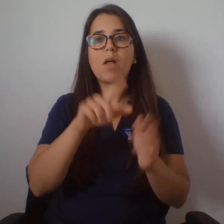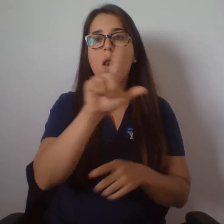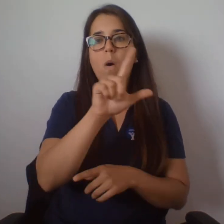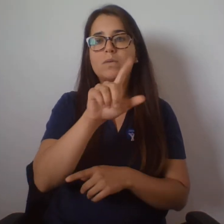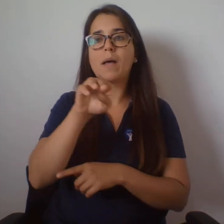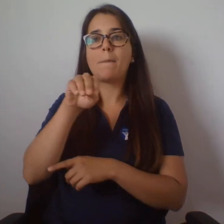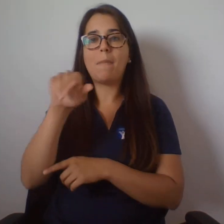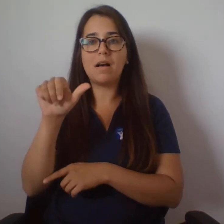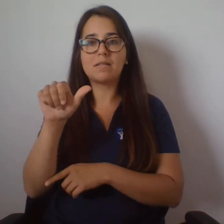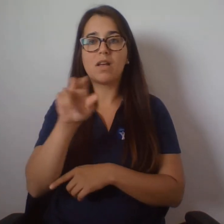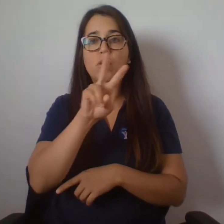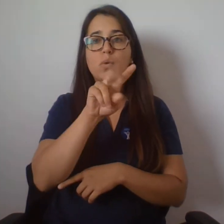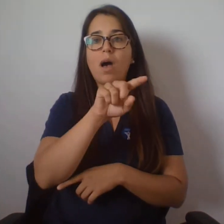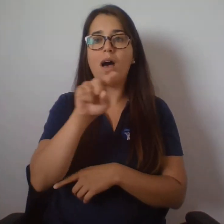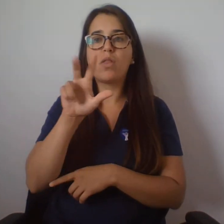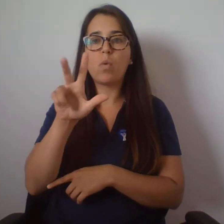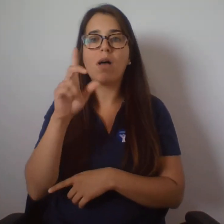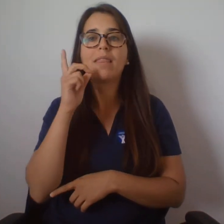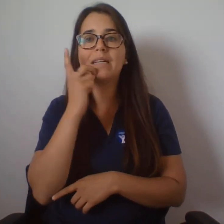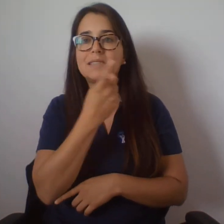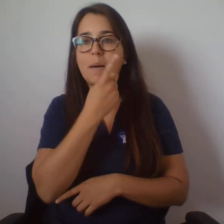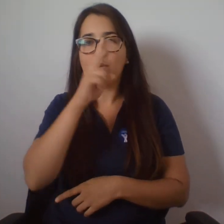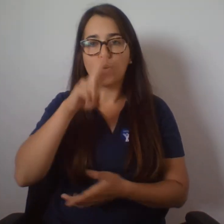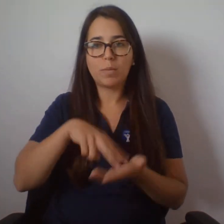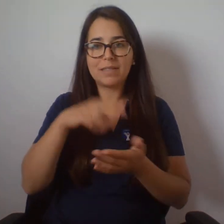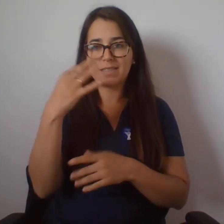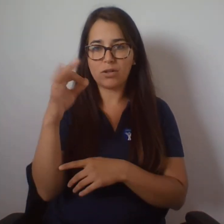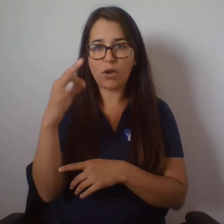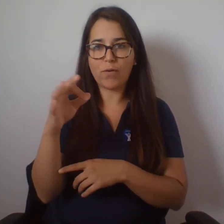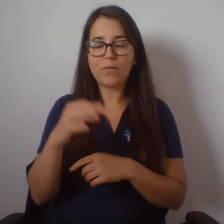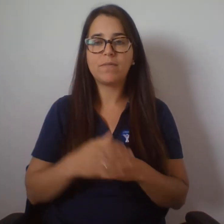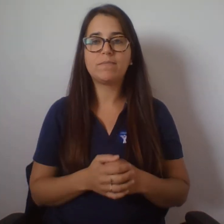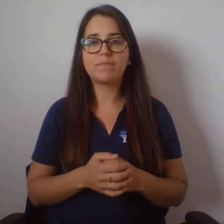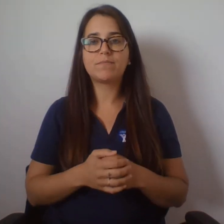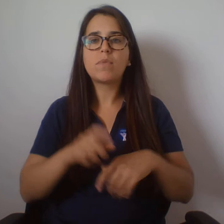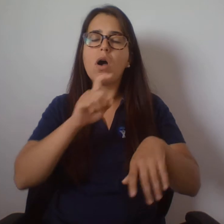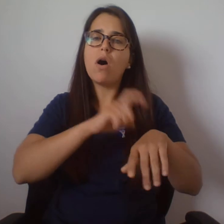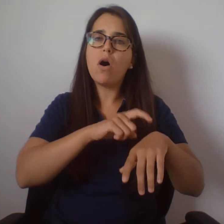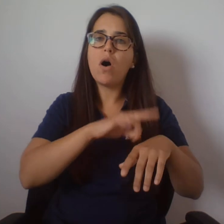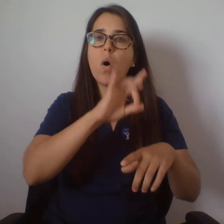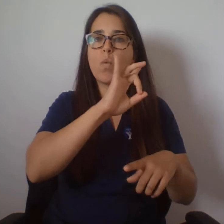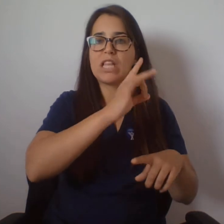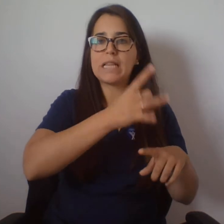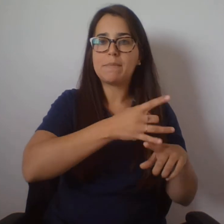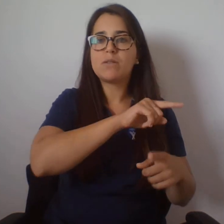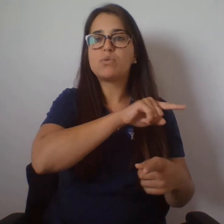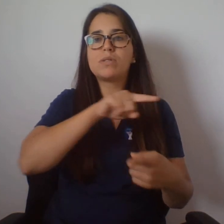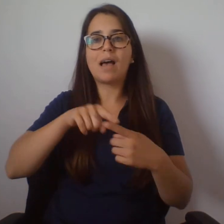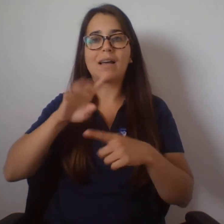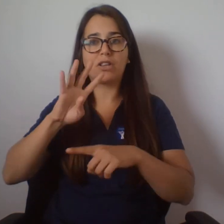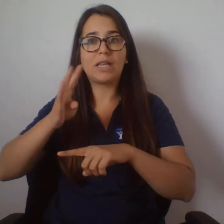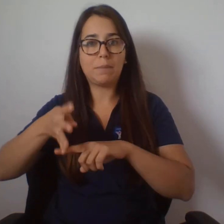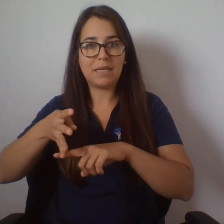... ... ... ... ... ... It's not good prophet